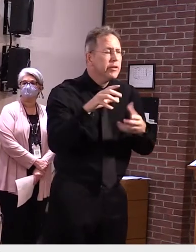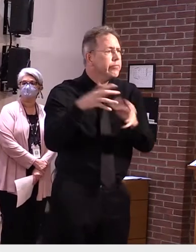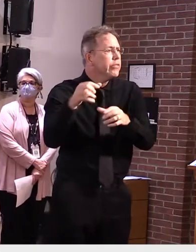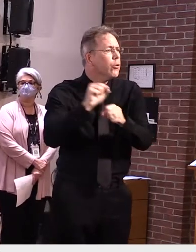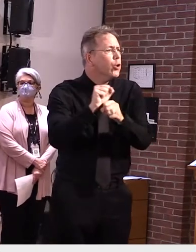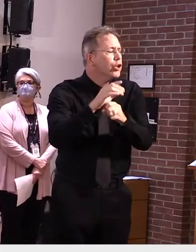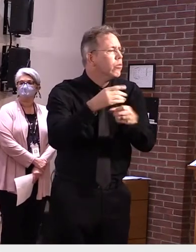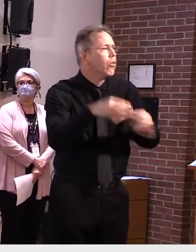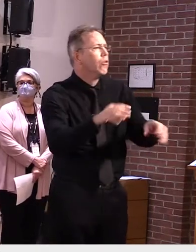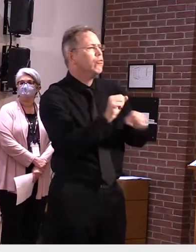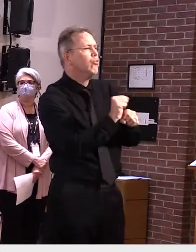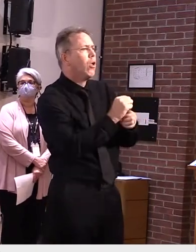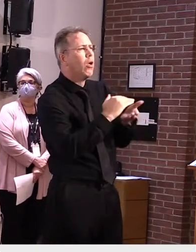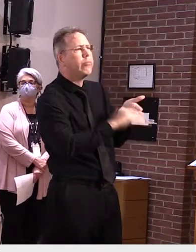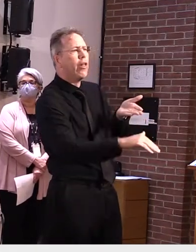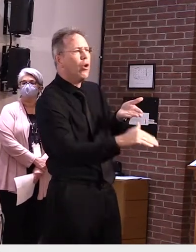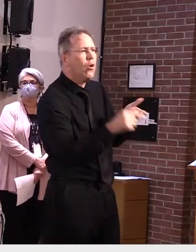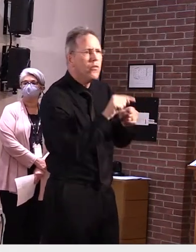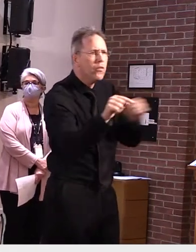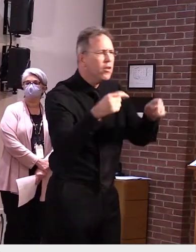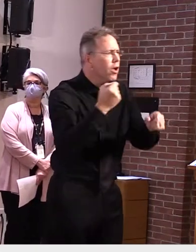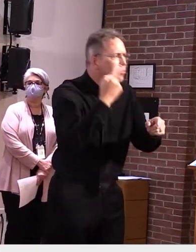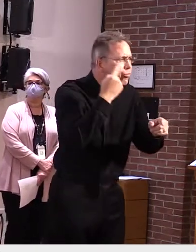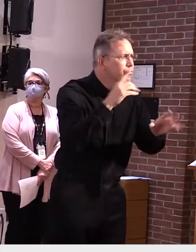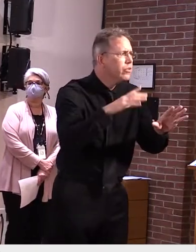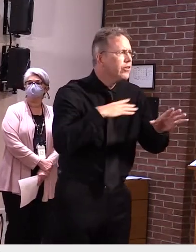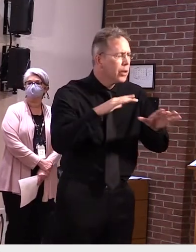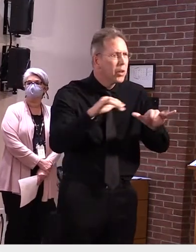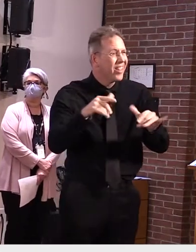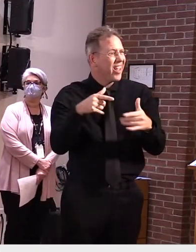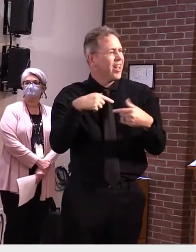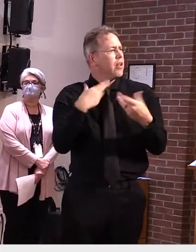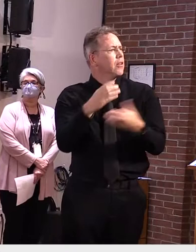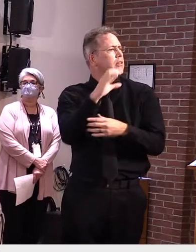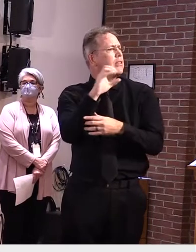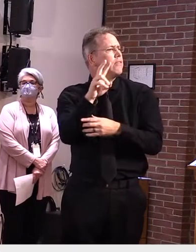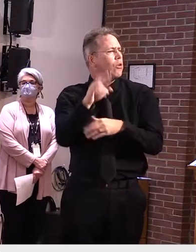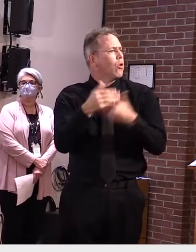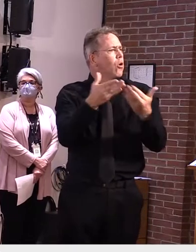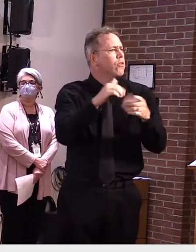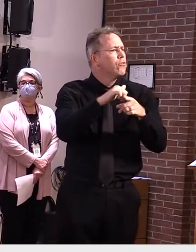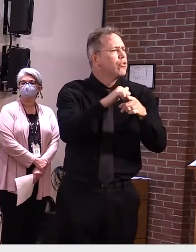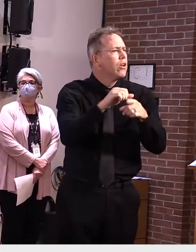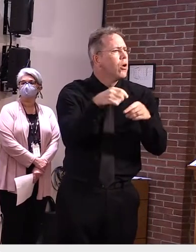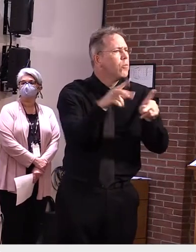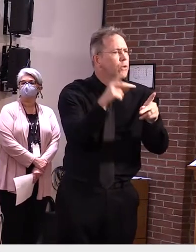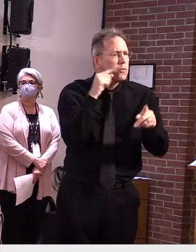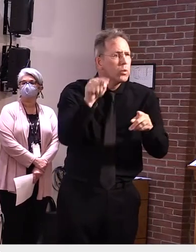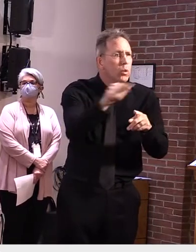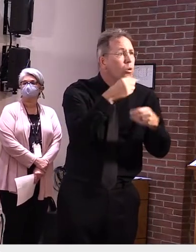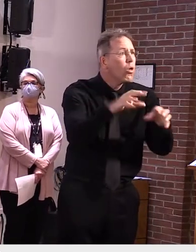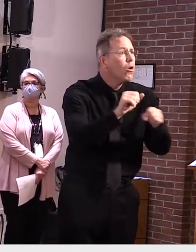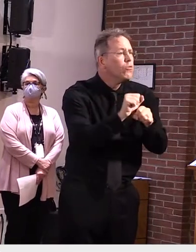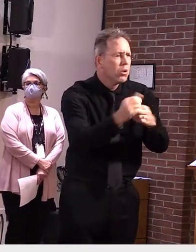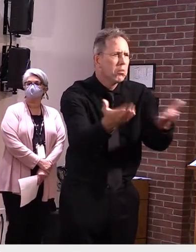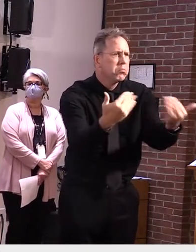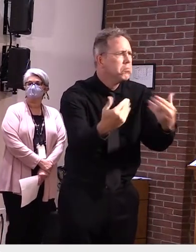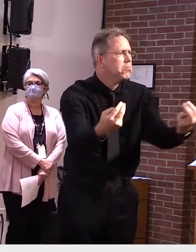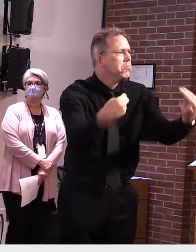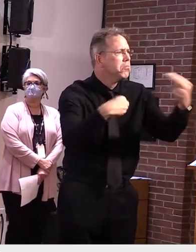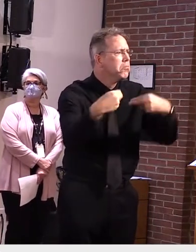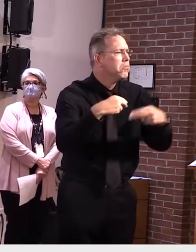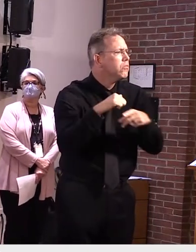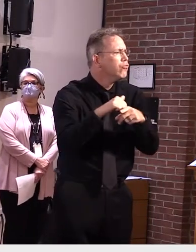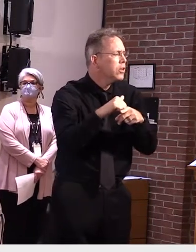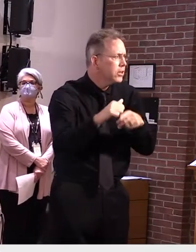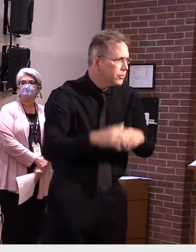thousands gain the skills they need for new careers, filling the many jobs we had available well before the pandemic. This